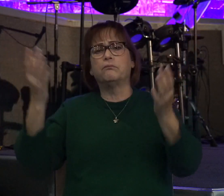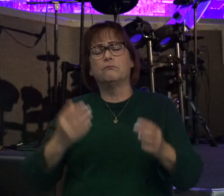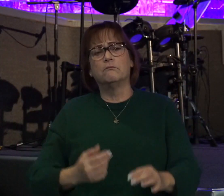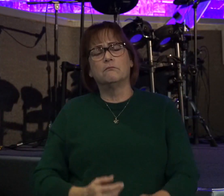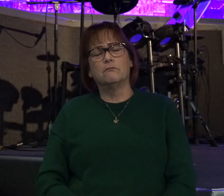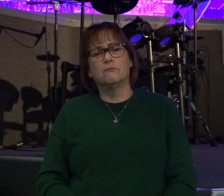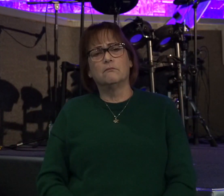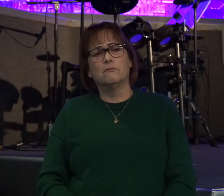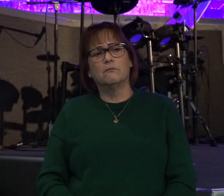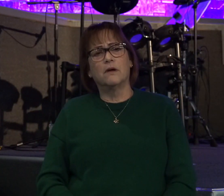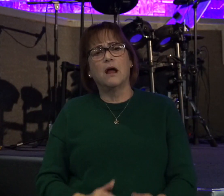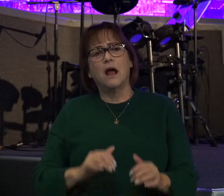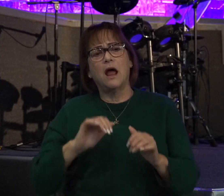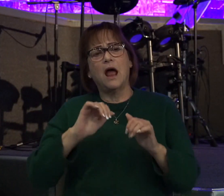How's your household right now?